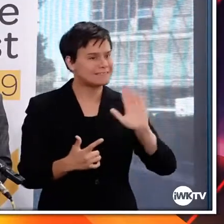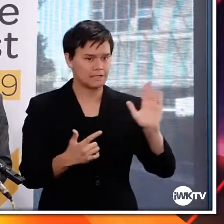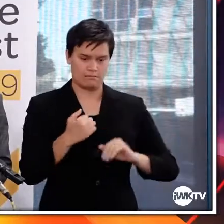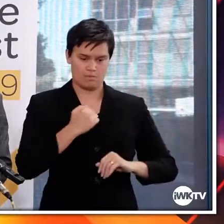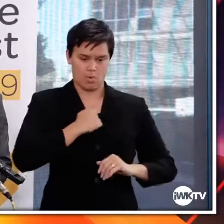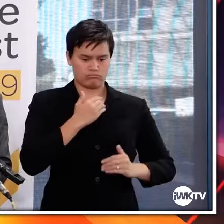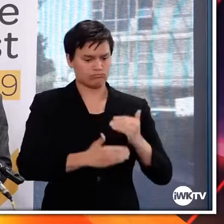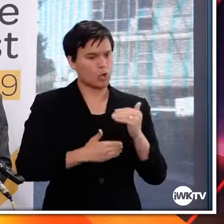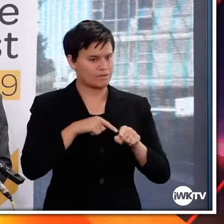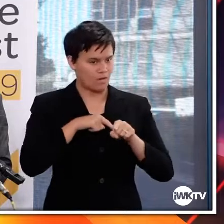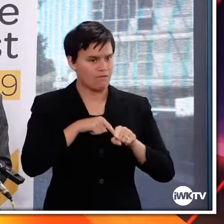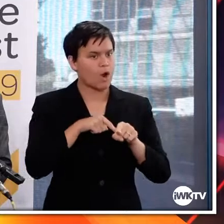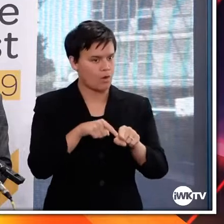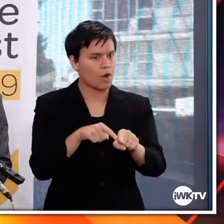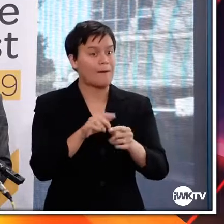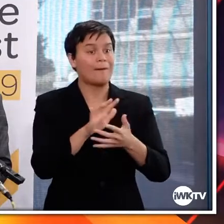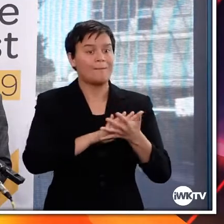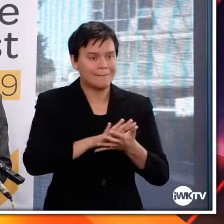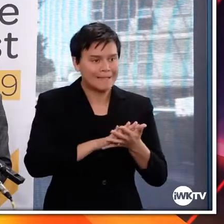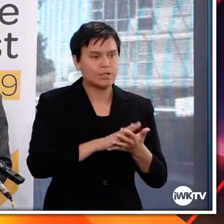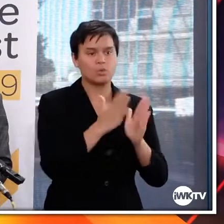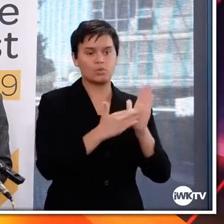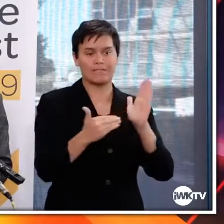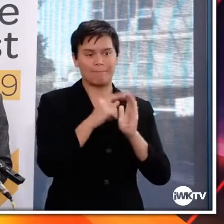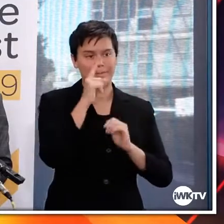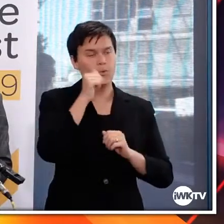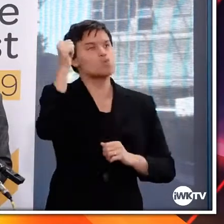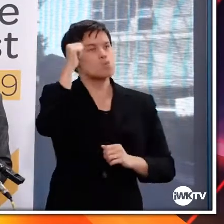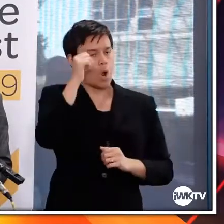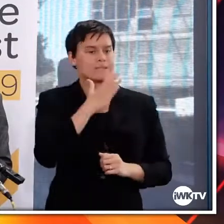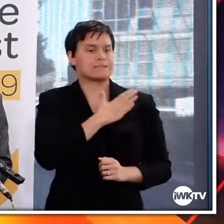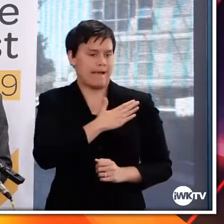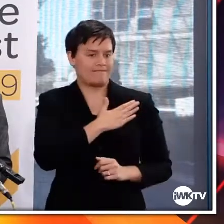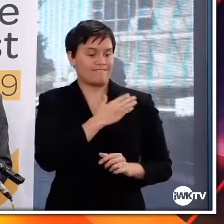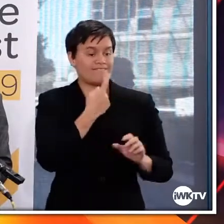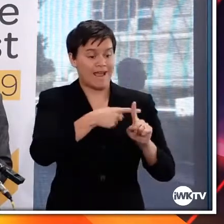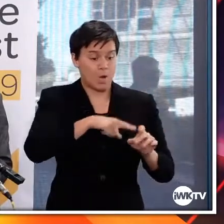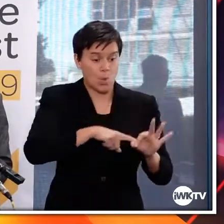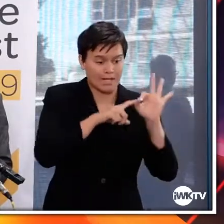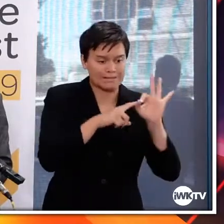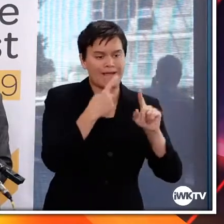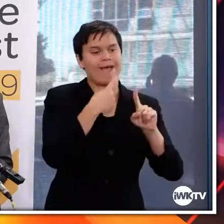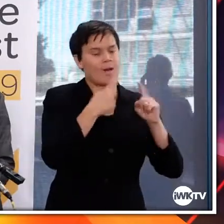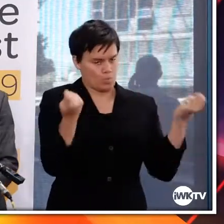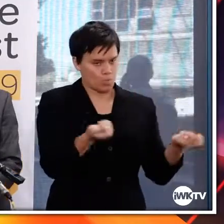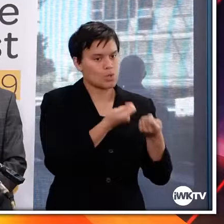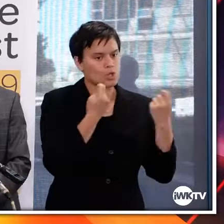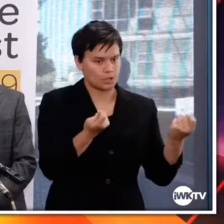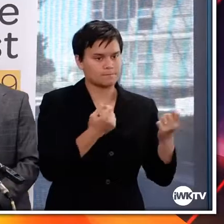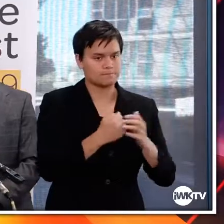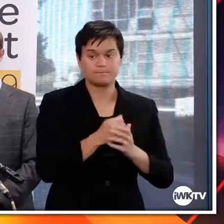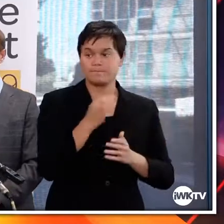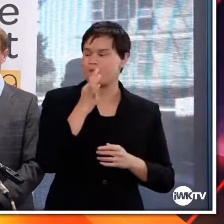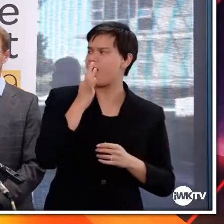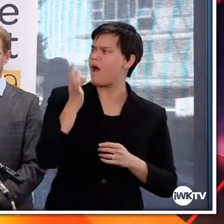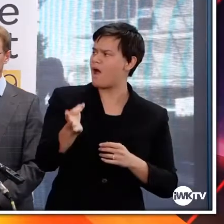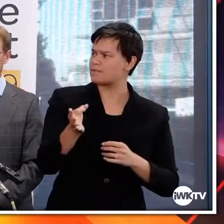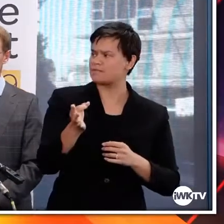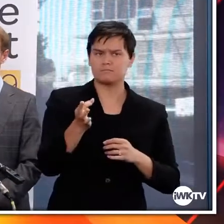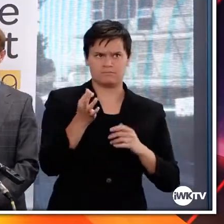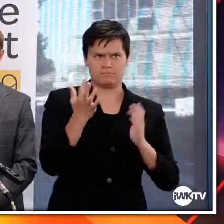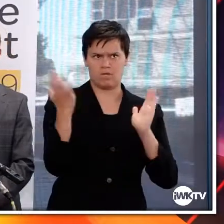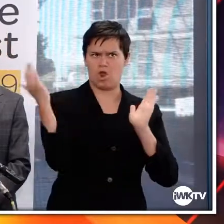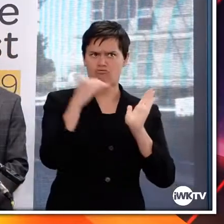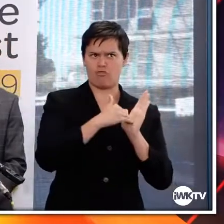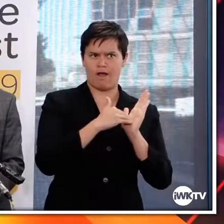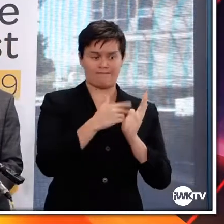vaccine is safe and effective and made to a high quality. How is the vaccine getting here? Would it be shipped or transported by air?